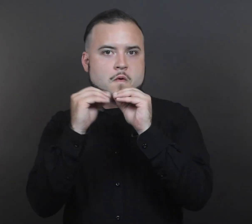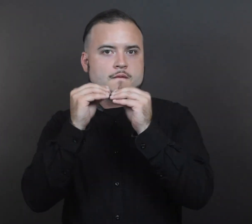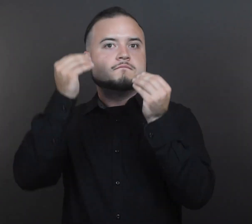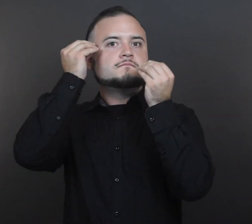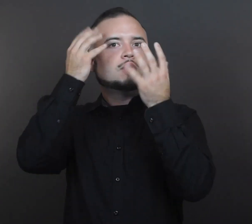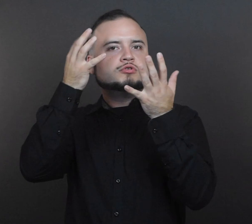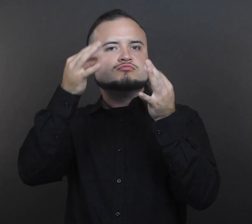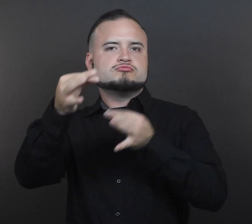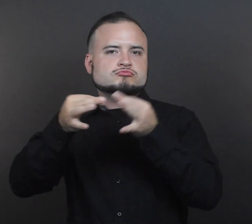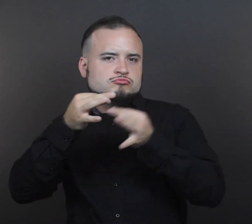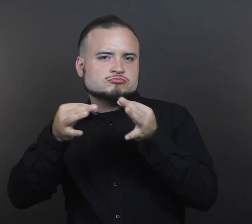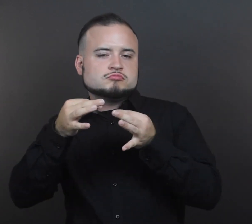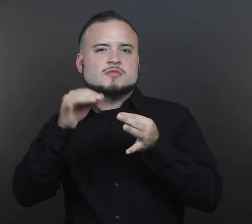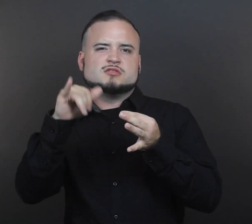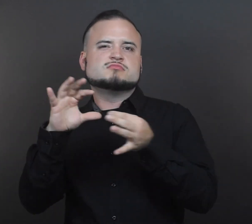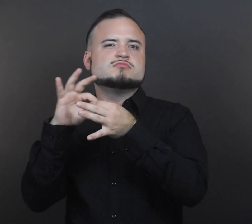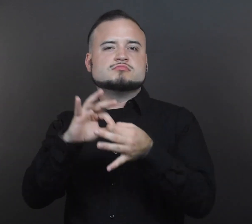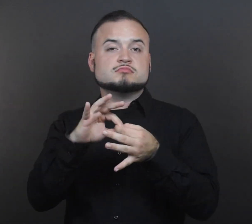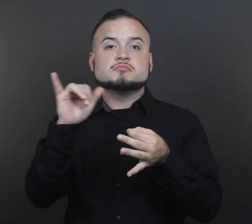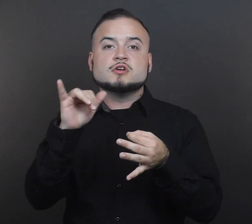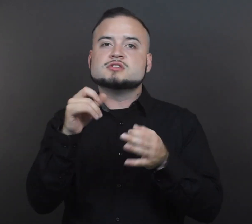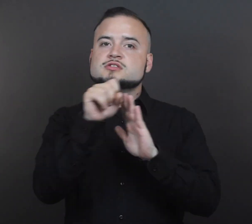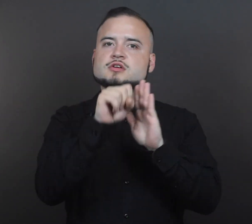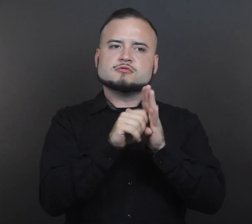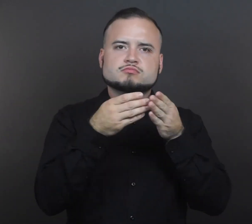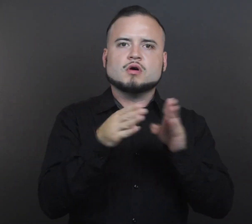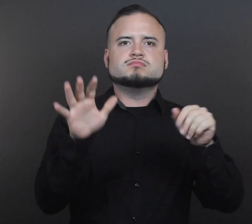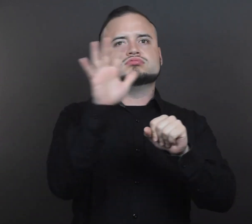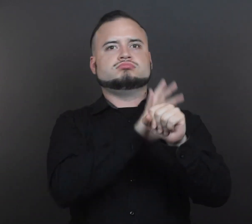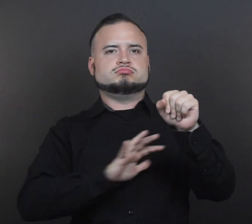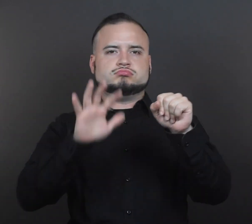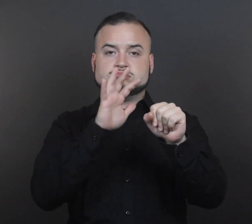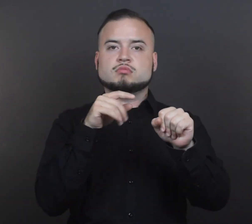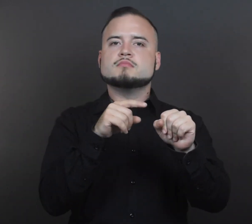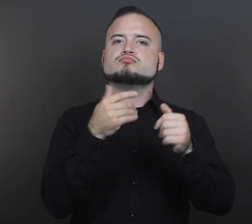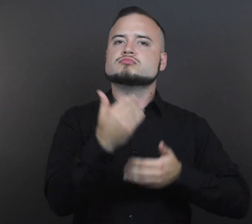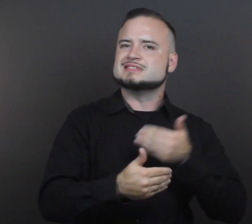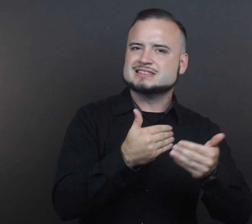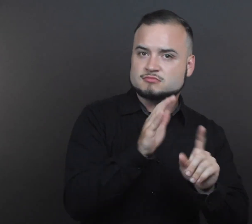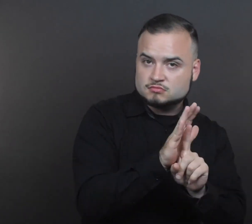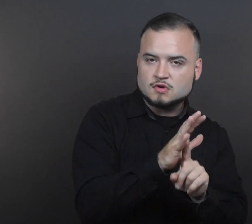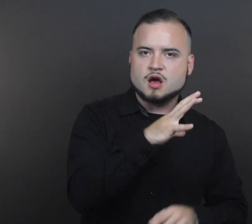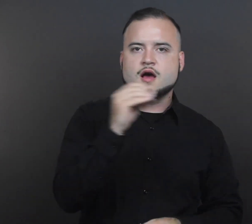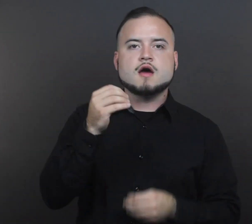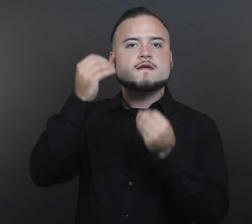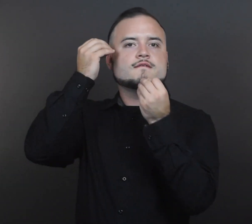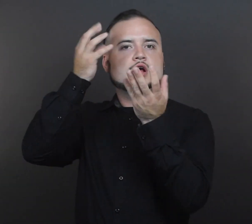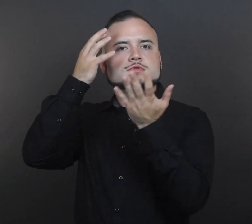For further information, including the statewide processes and information documents, can be found by visiting the Minnesota Department